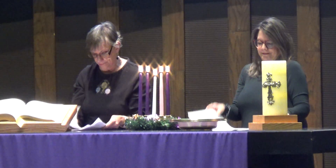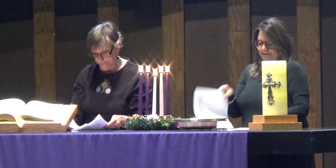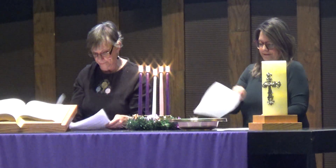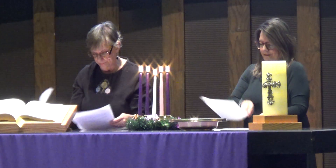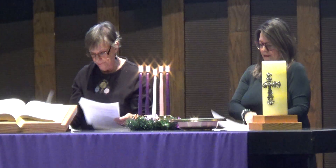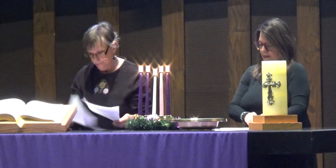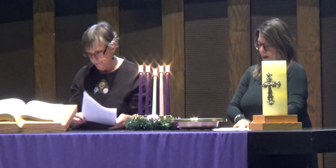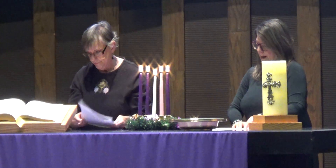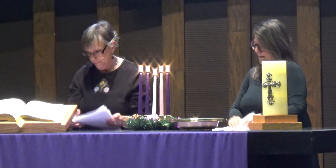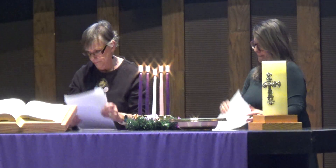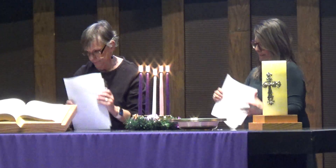Amen.